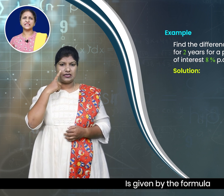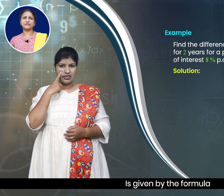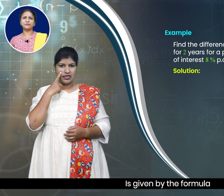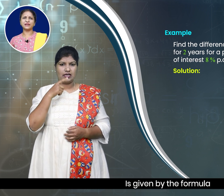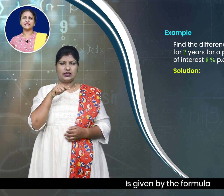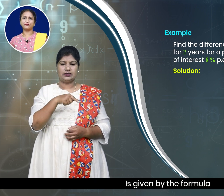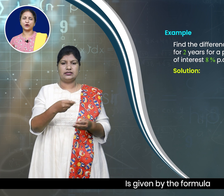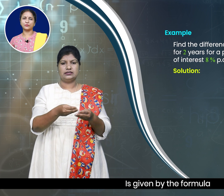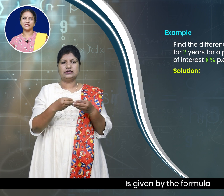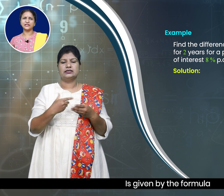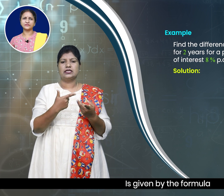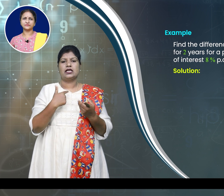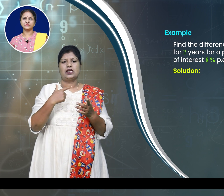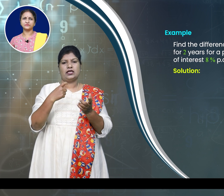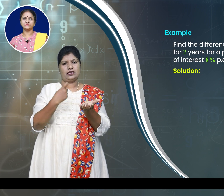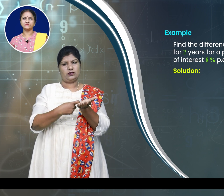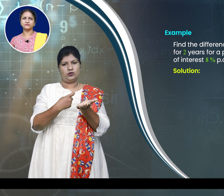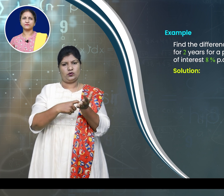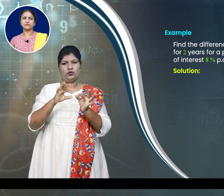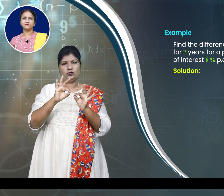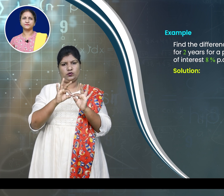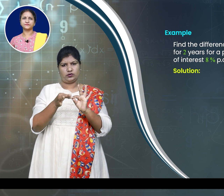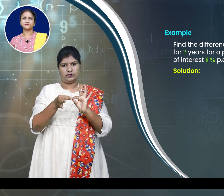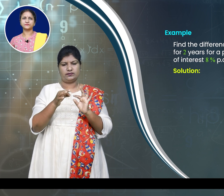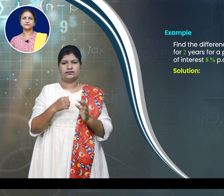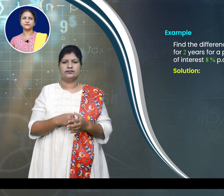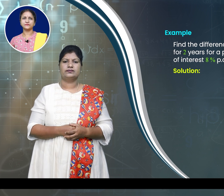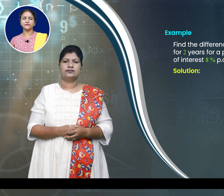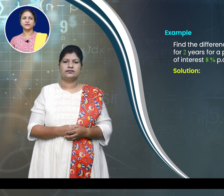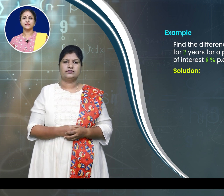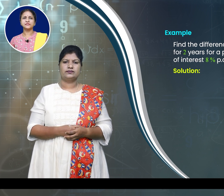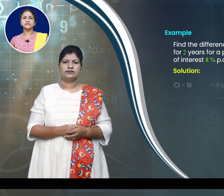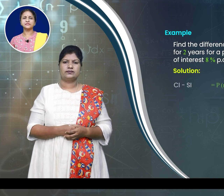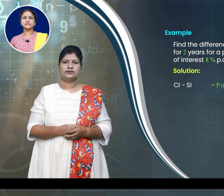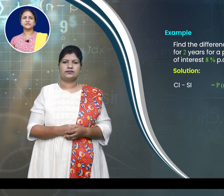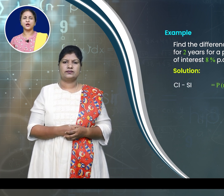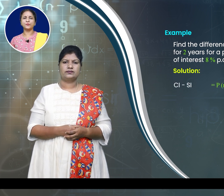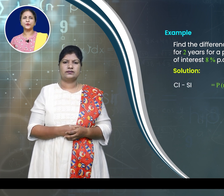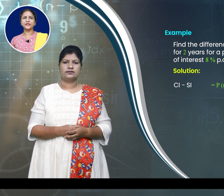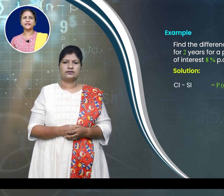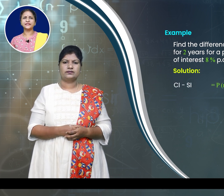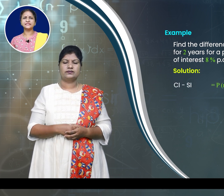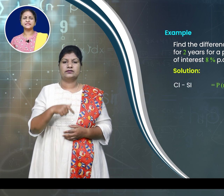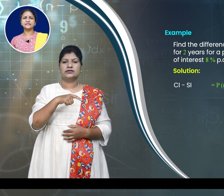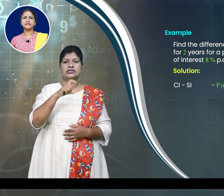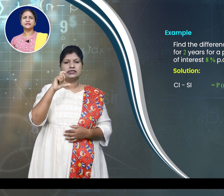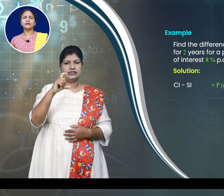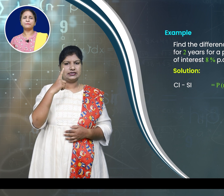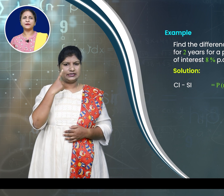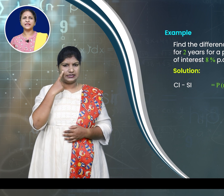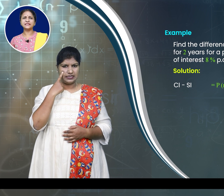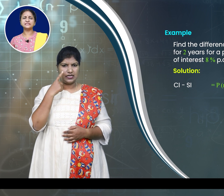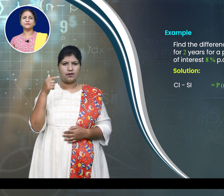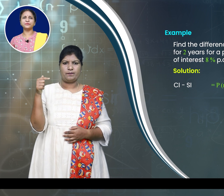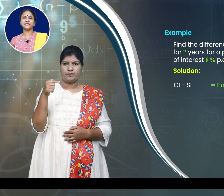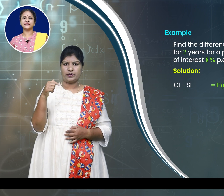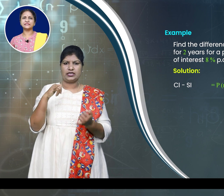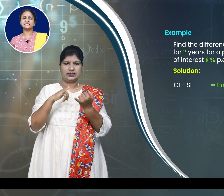given by the formula, compound interest minus simple interest